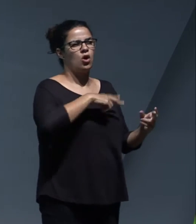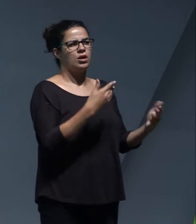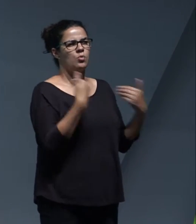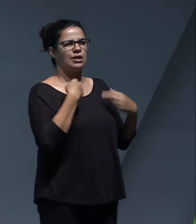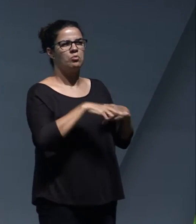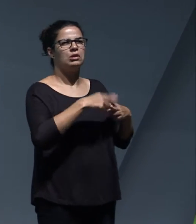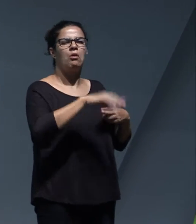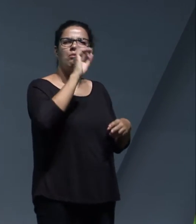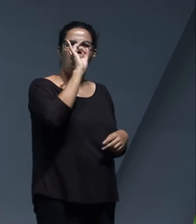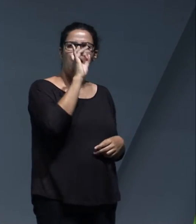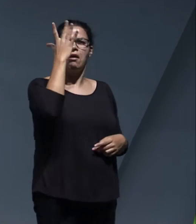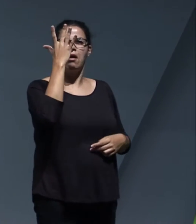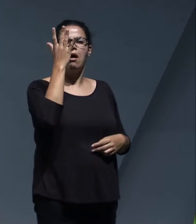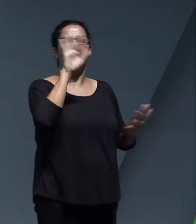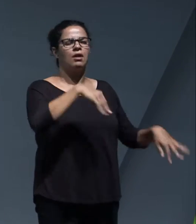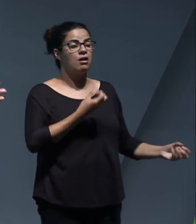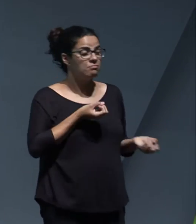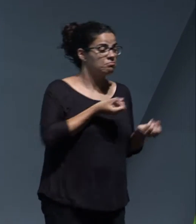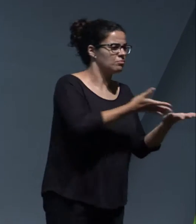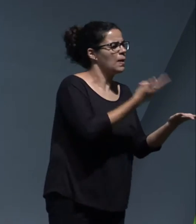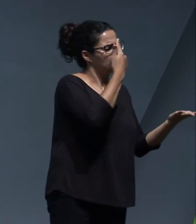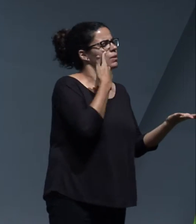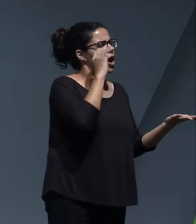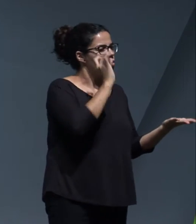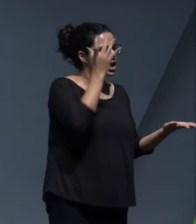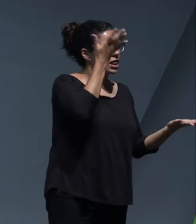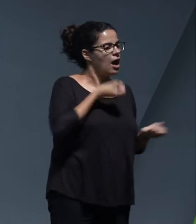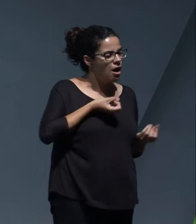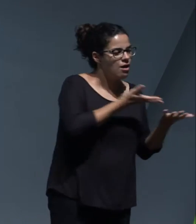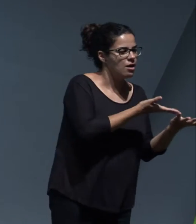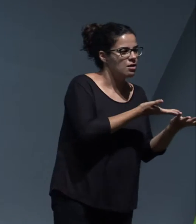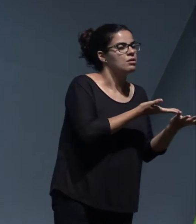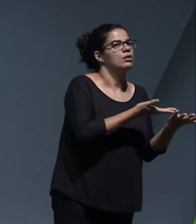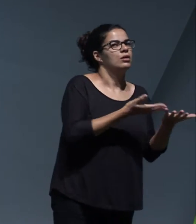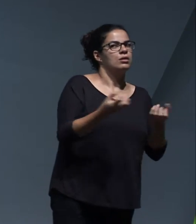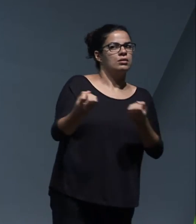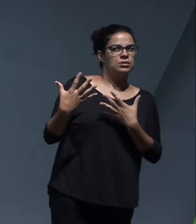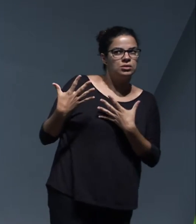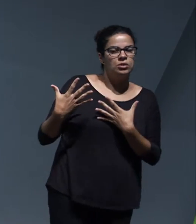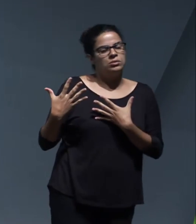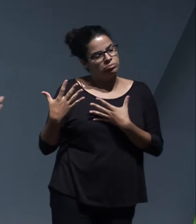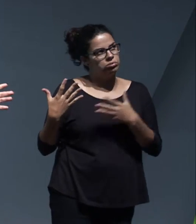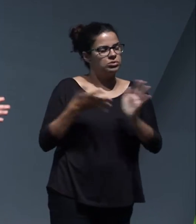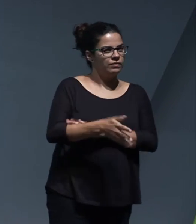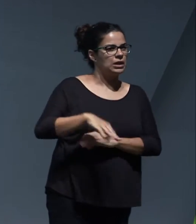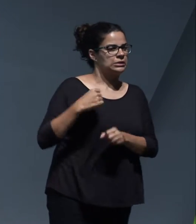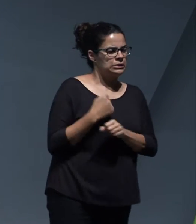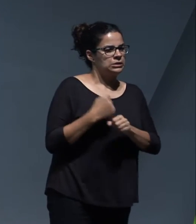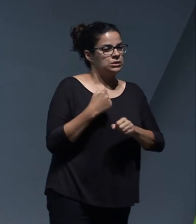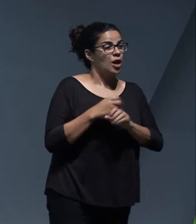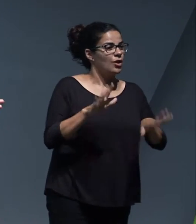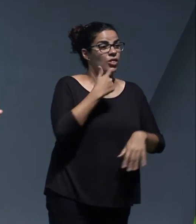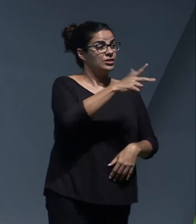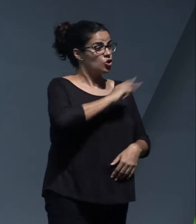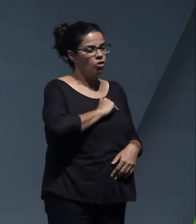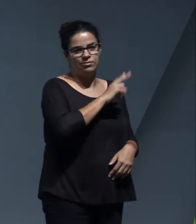of this and they had the good idea and they came to there and listen, we've just had an idea. When they told me the idea, this generated an enormous amount of